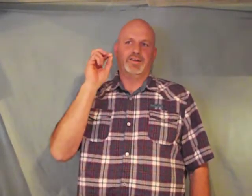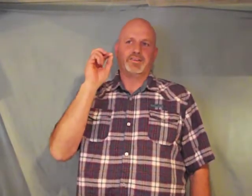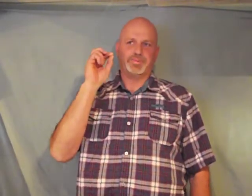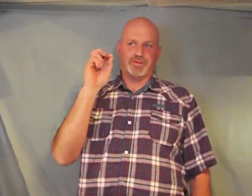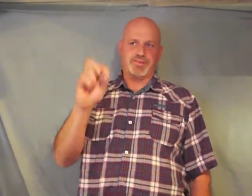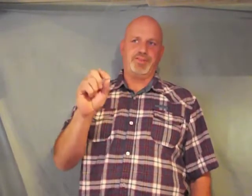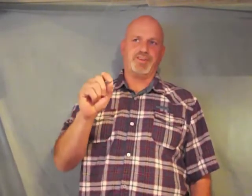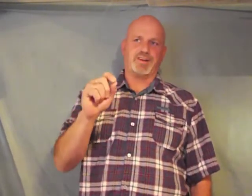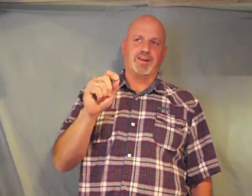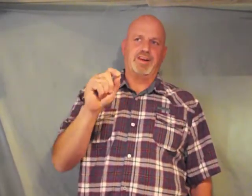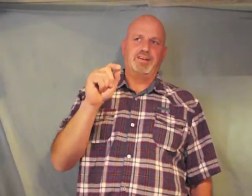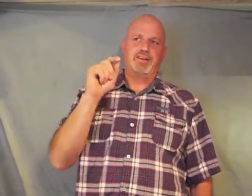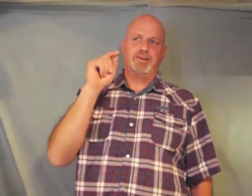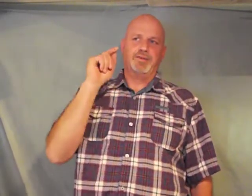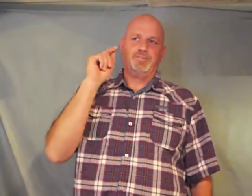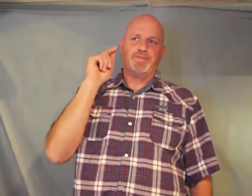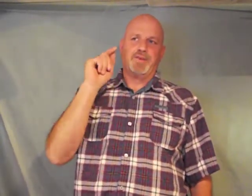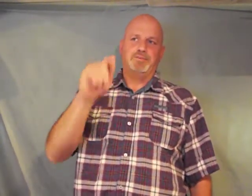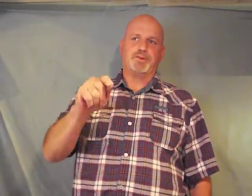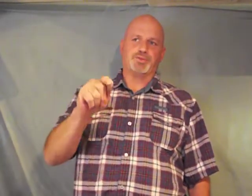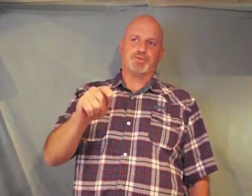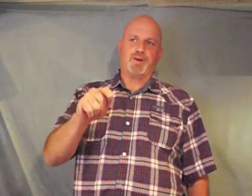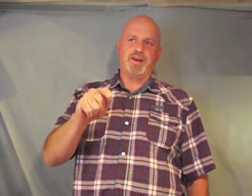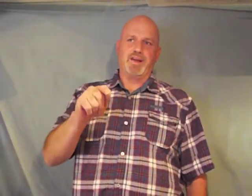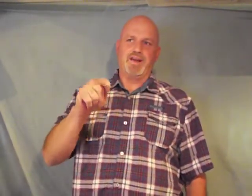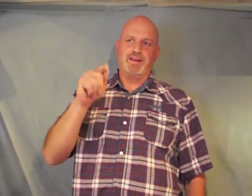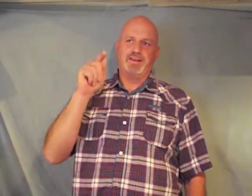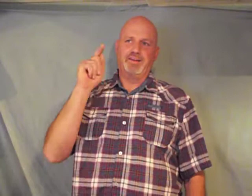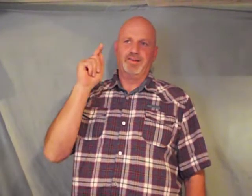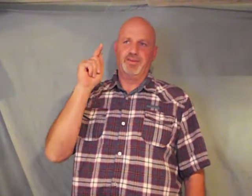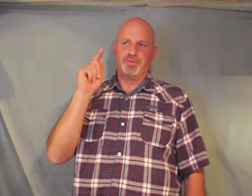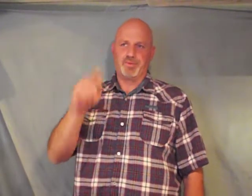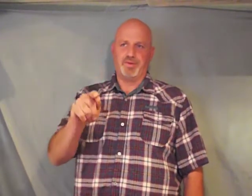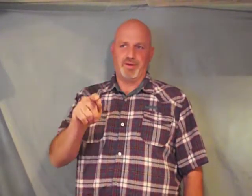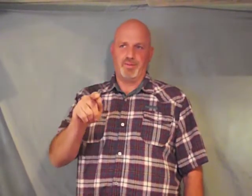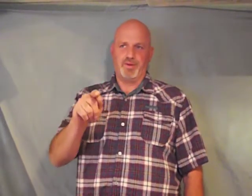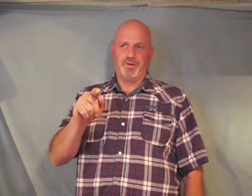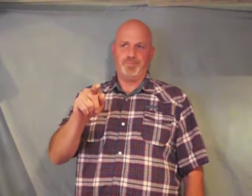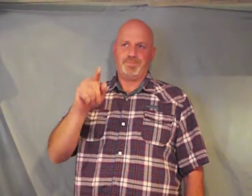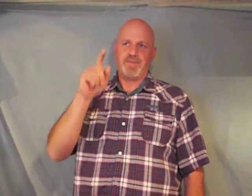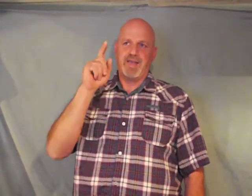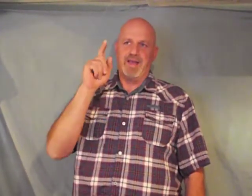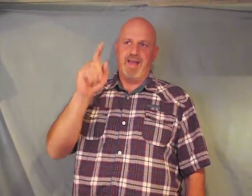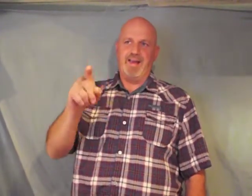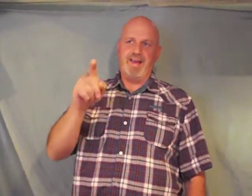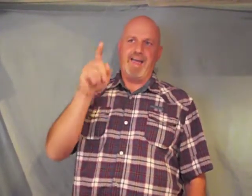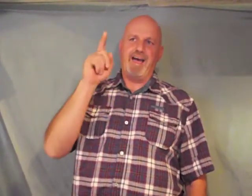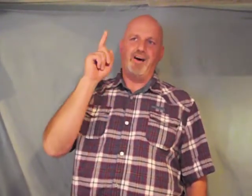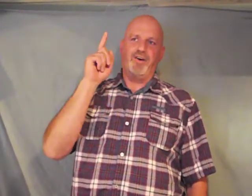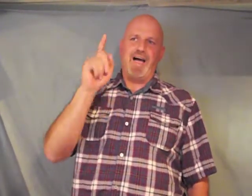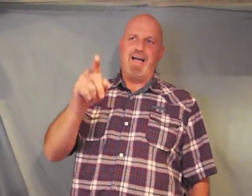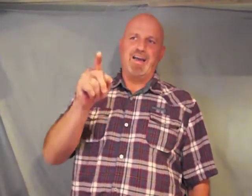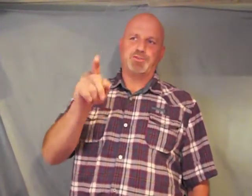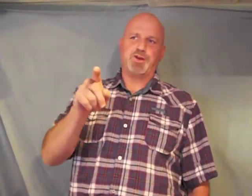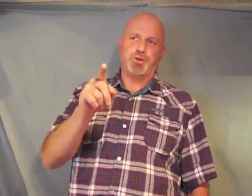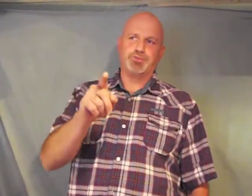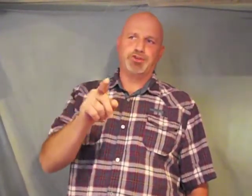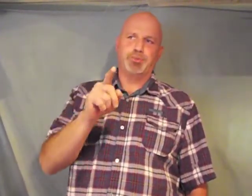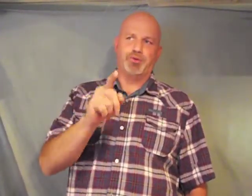specifically verse 29 through 31 and now I have told you before